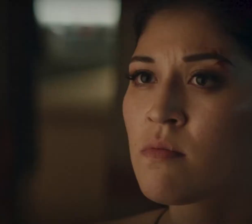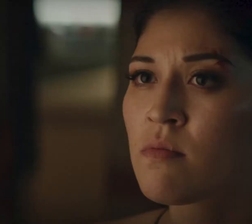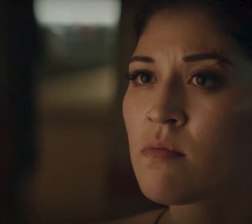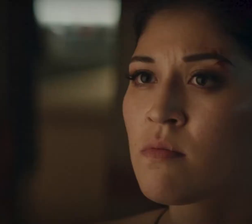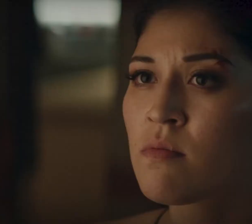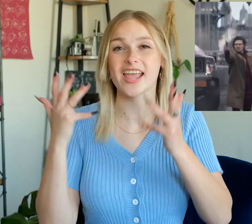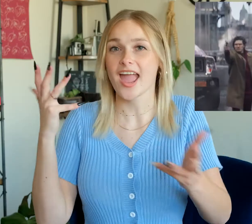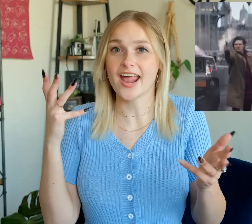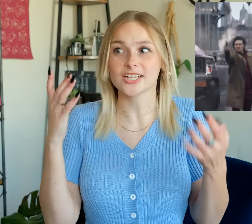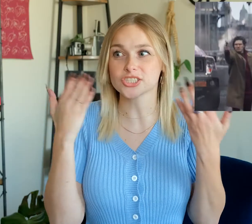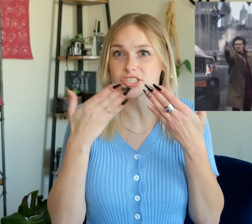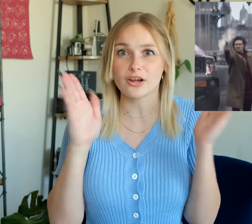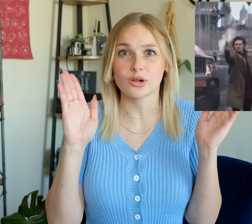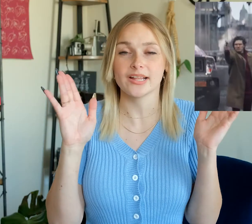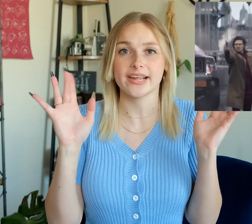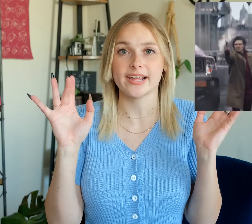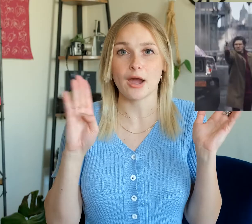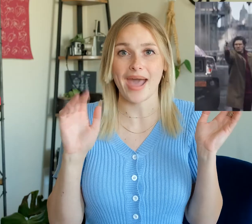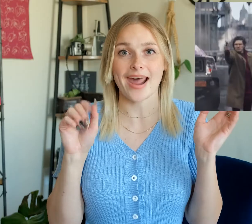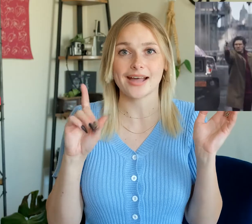too much. And she's just generally a badass.